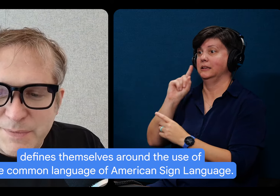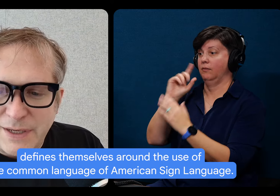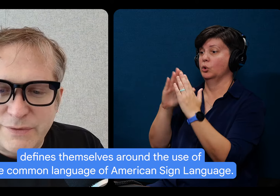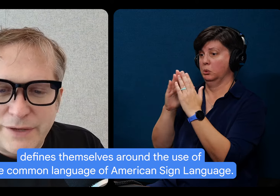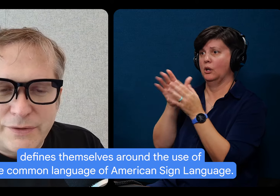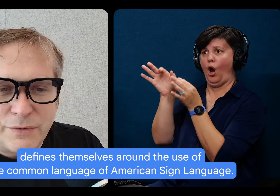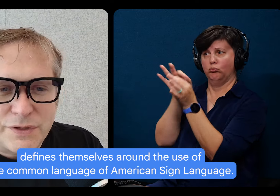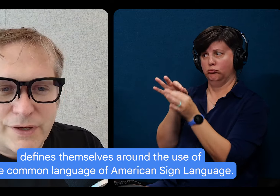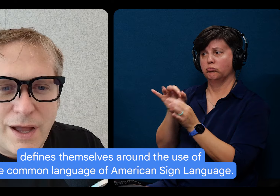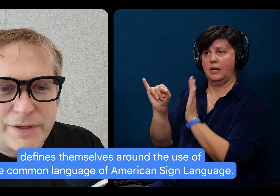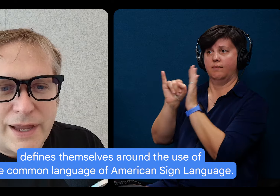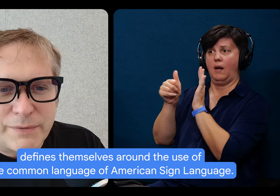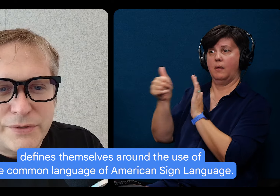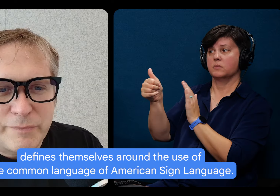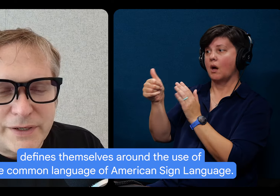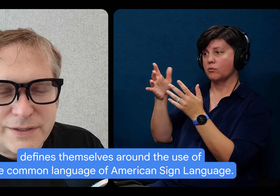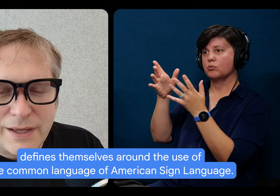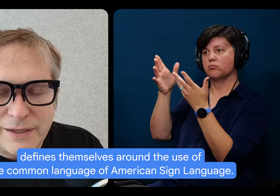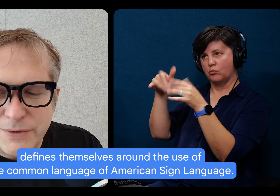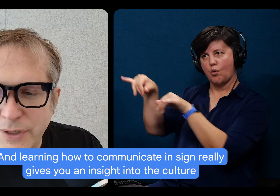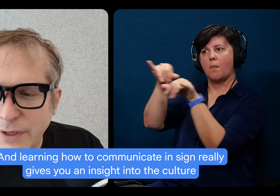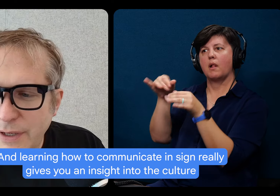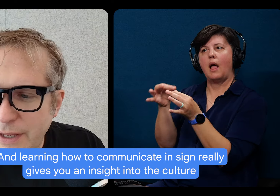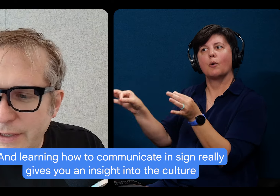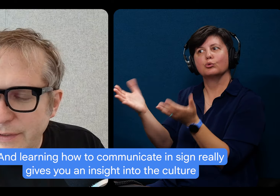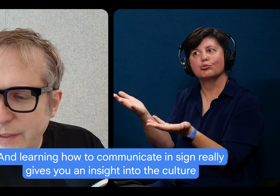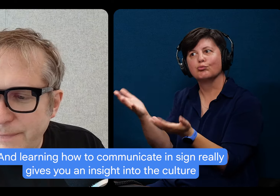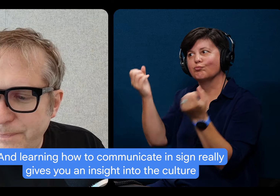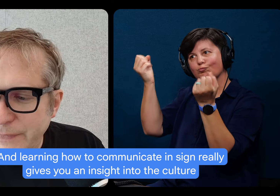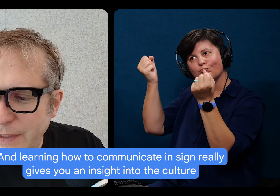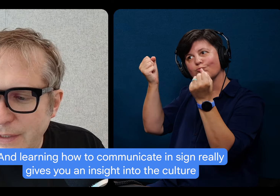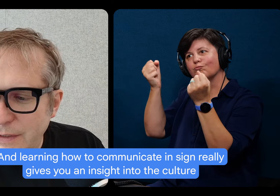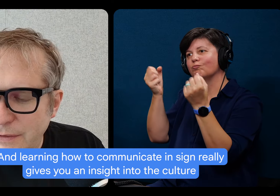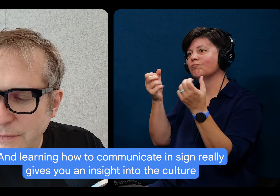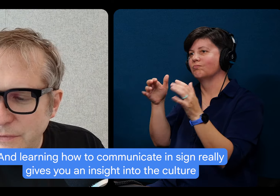defines themselves around the use of the common language of American sign language. And, um,